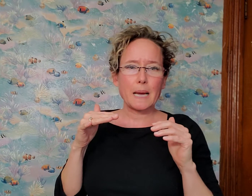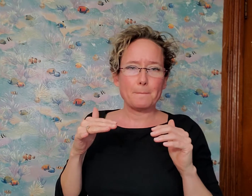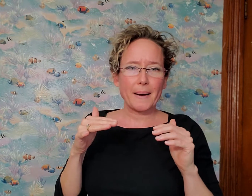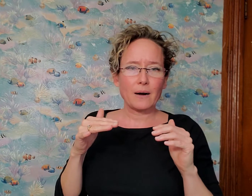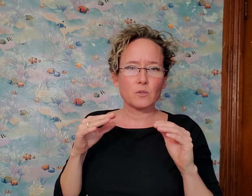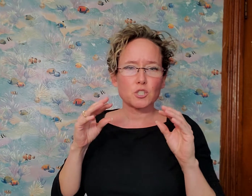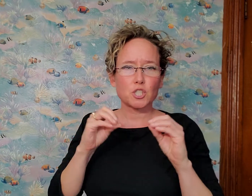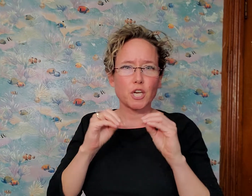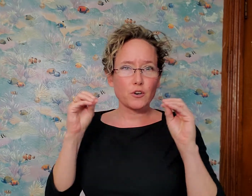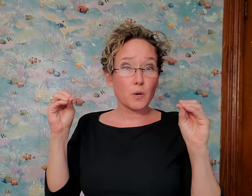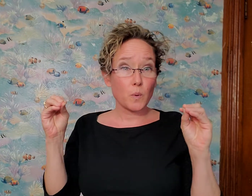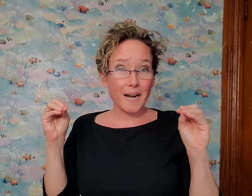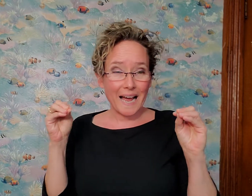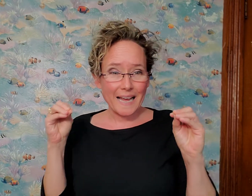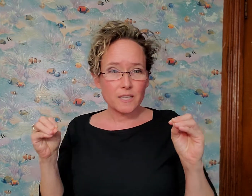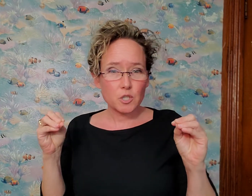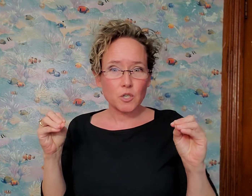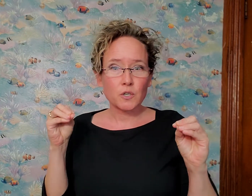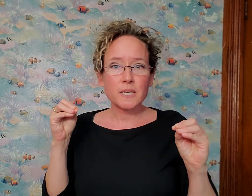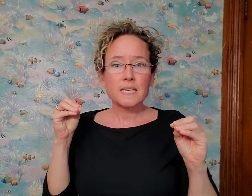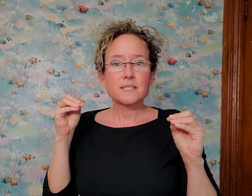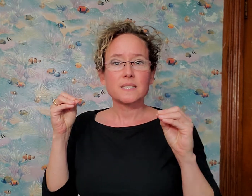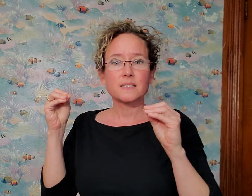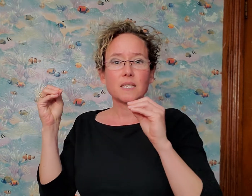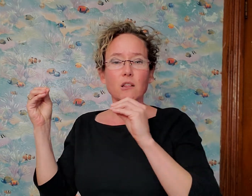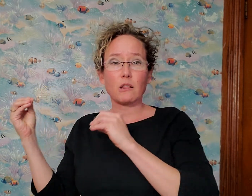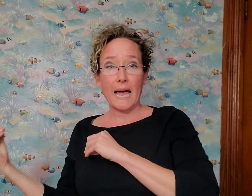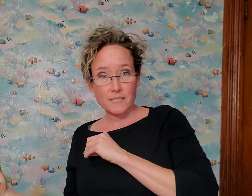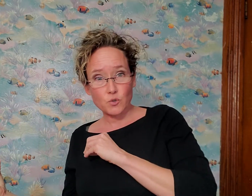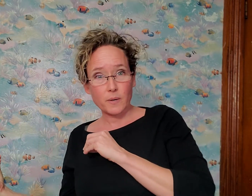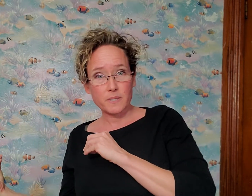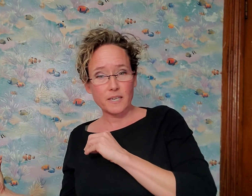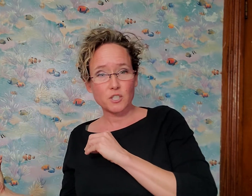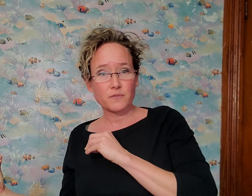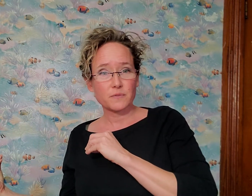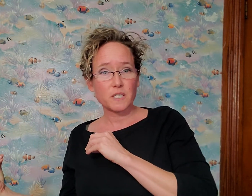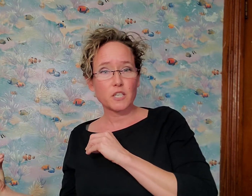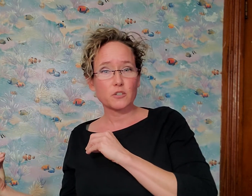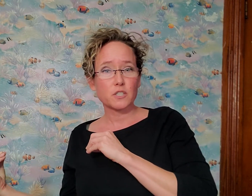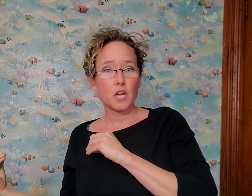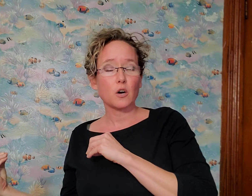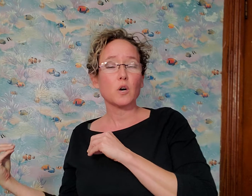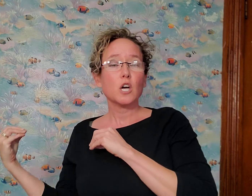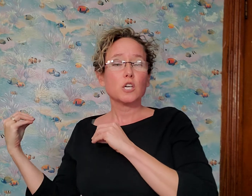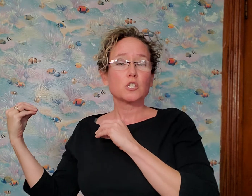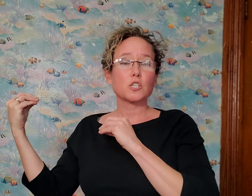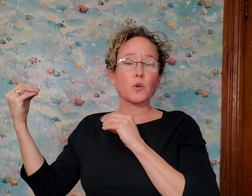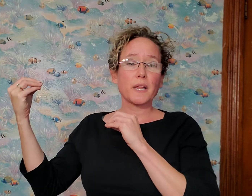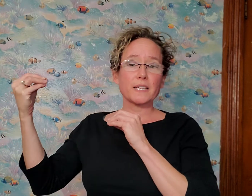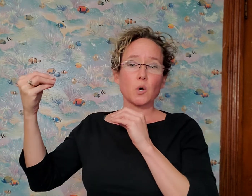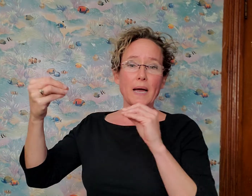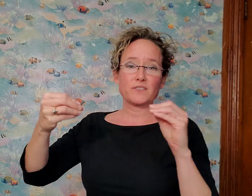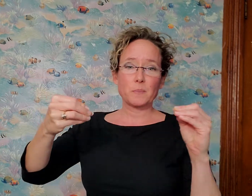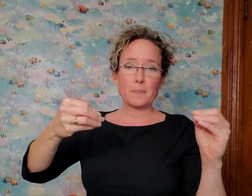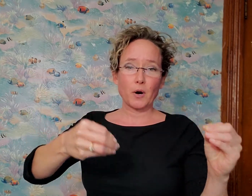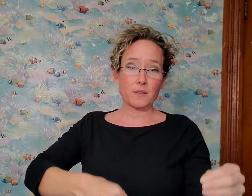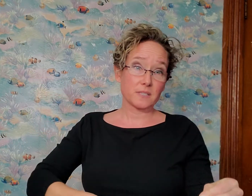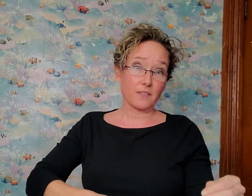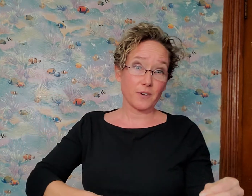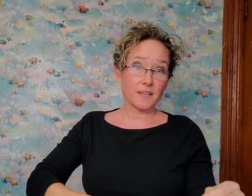about sharing what I learned since the last Great Recession 15 years ago, so that I don't have to be a part of the suffering